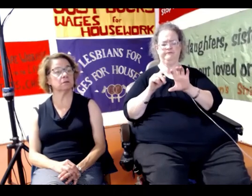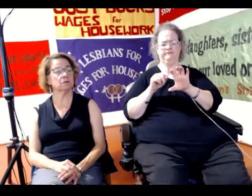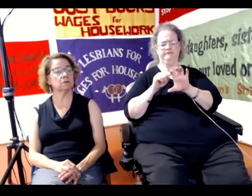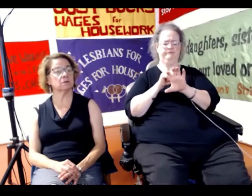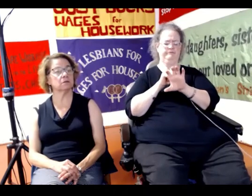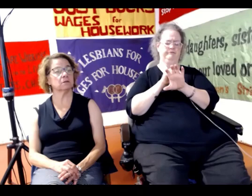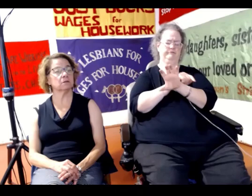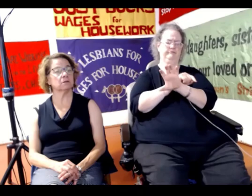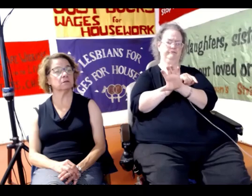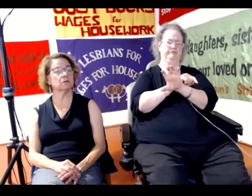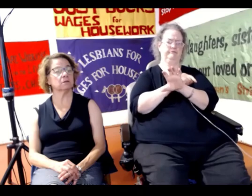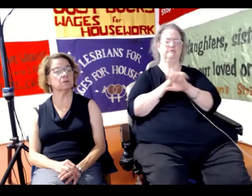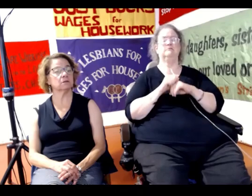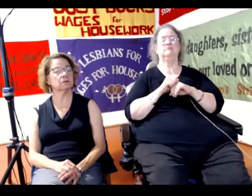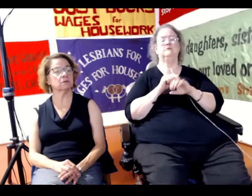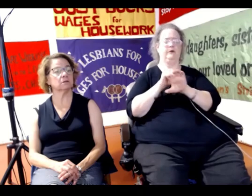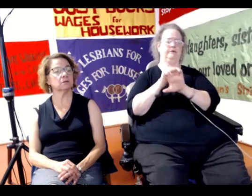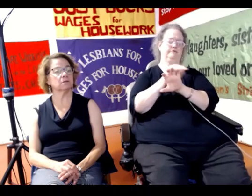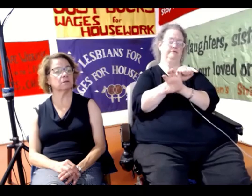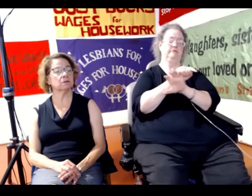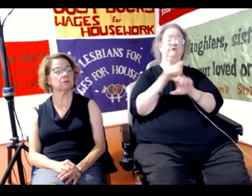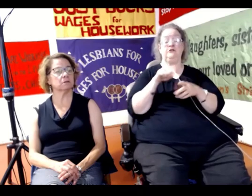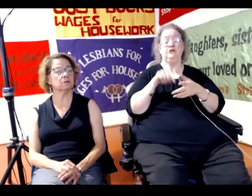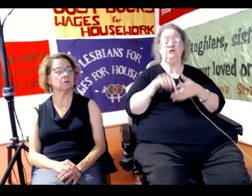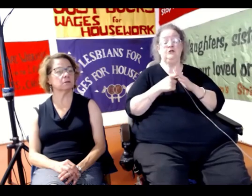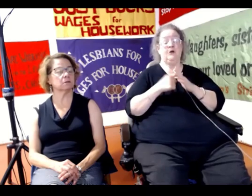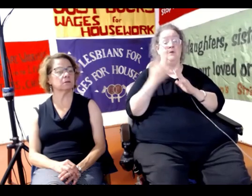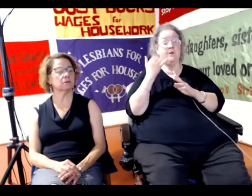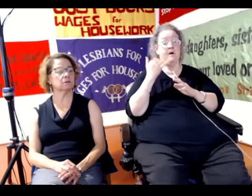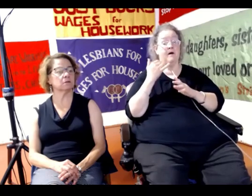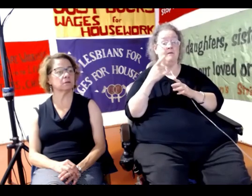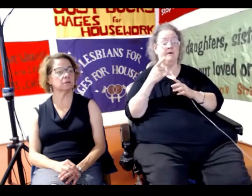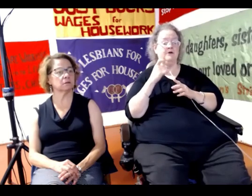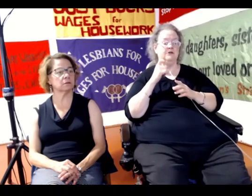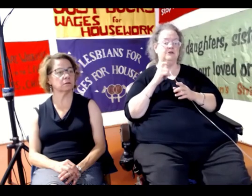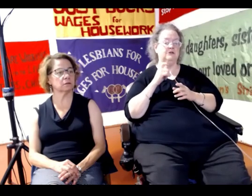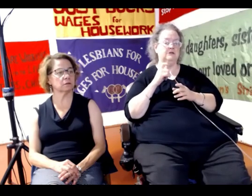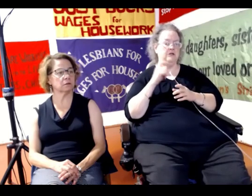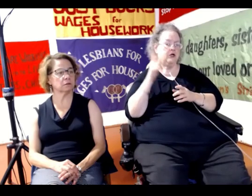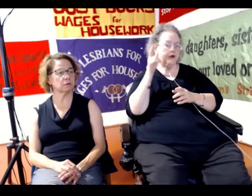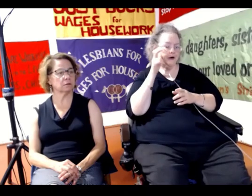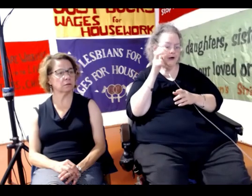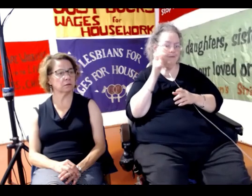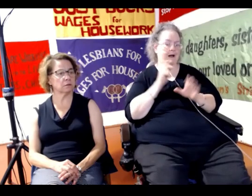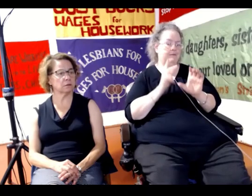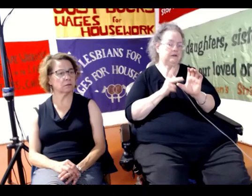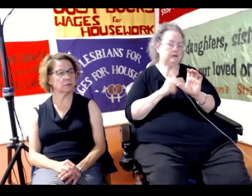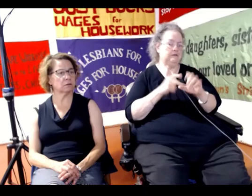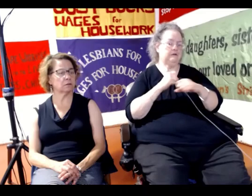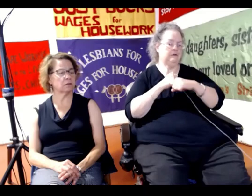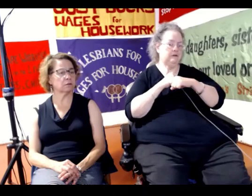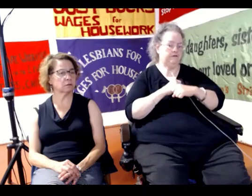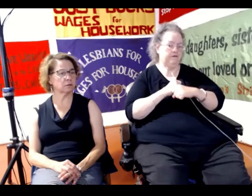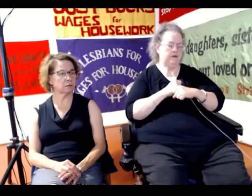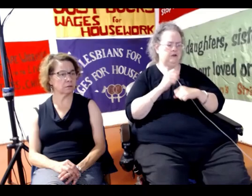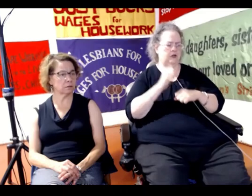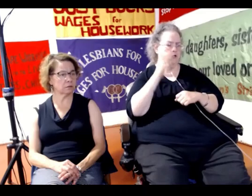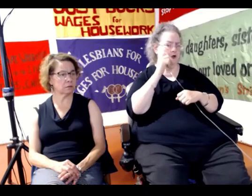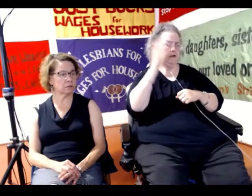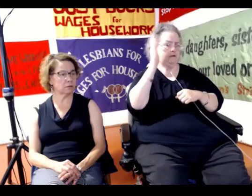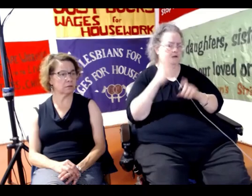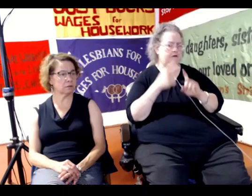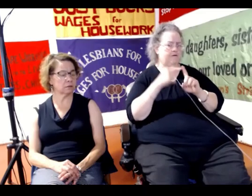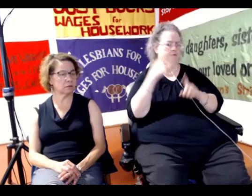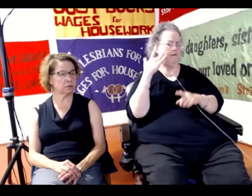started, because she was introduced to participatory defense, she heard the speaker from California, she